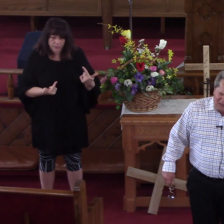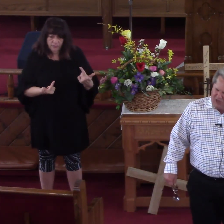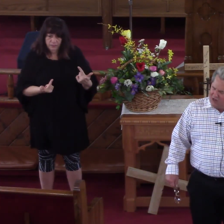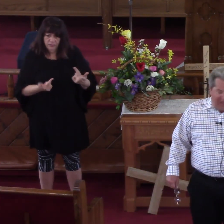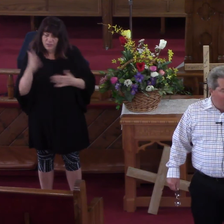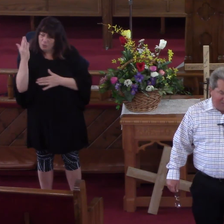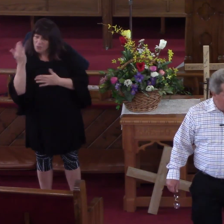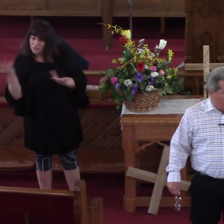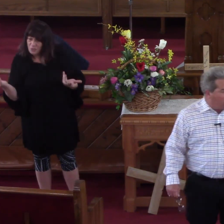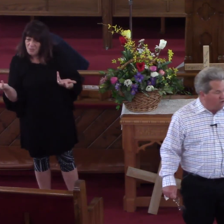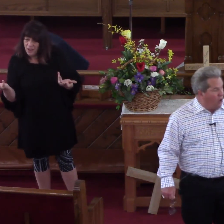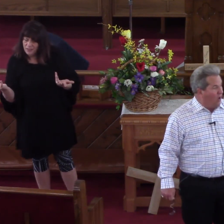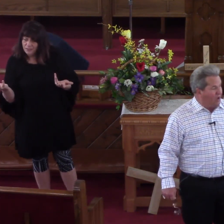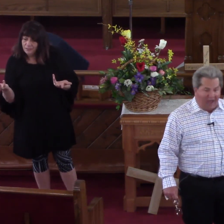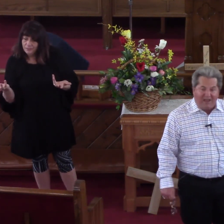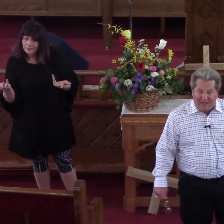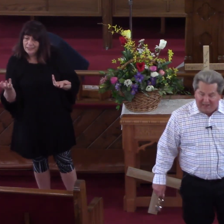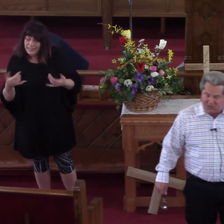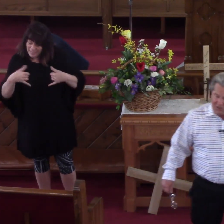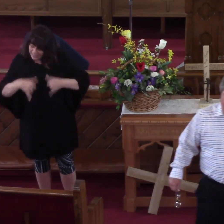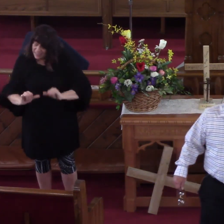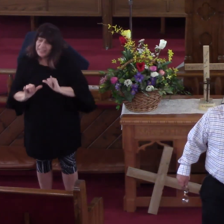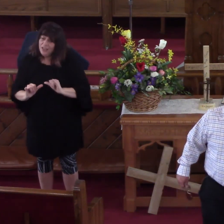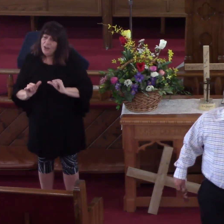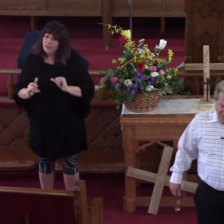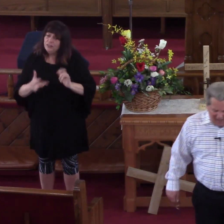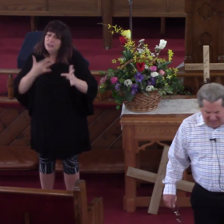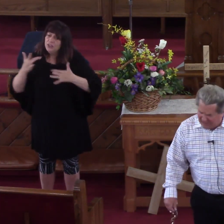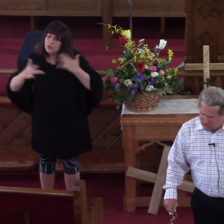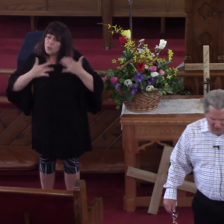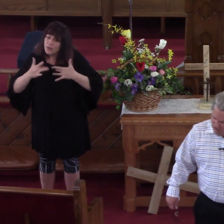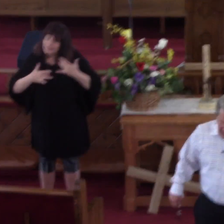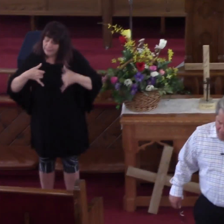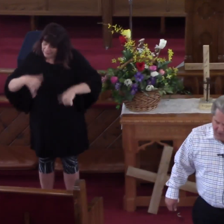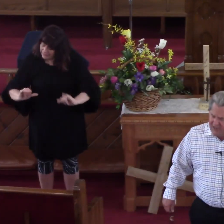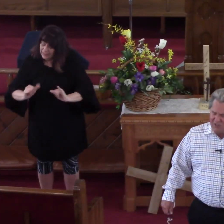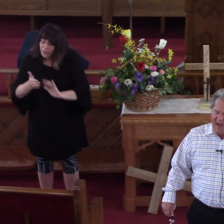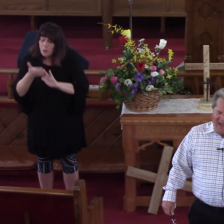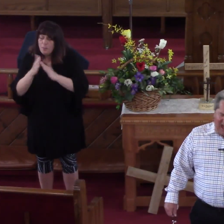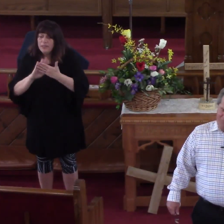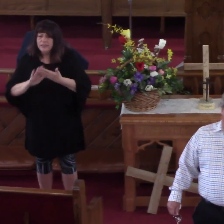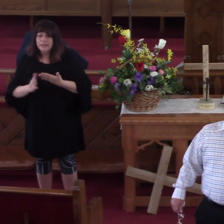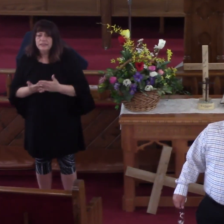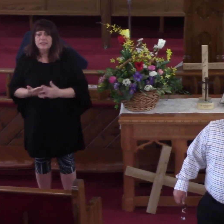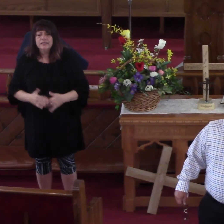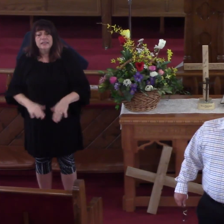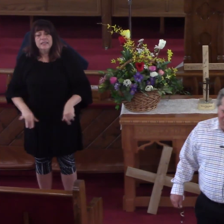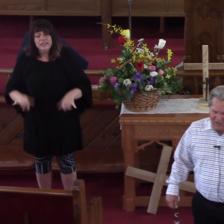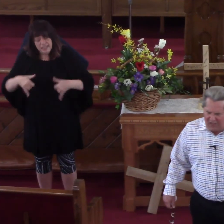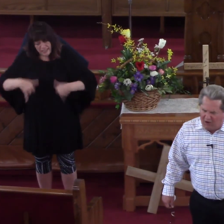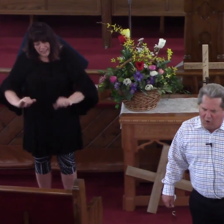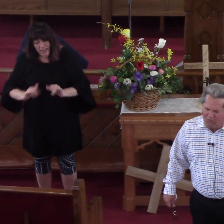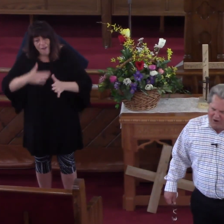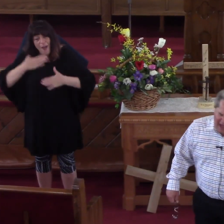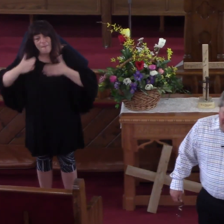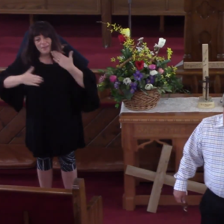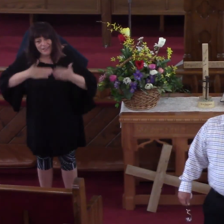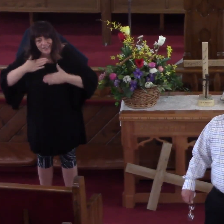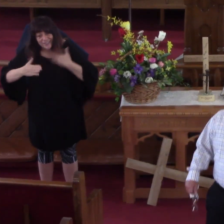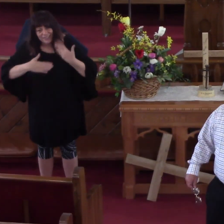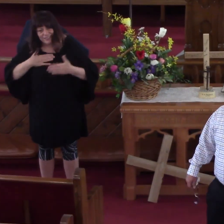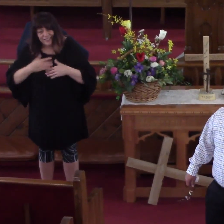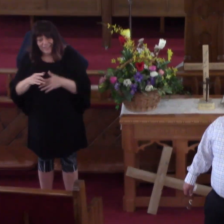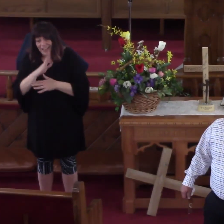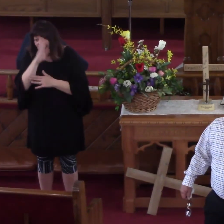is it now? It's still joy. It's still peace. It's still happiness. I've never been able to get over it.